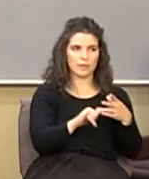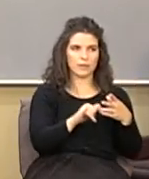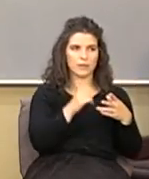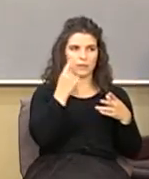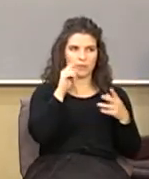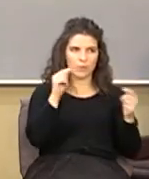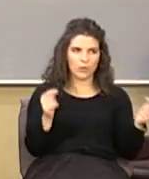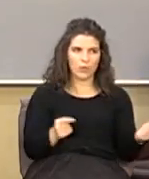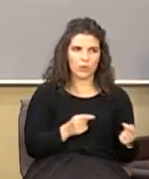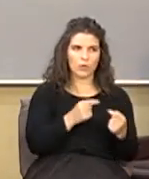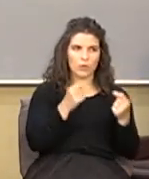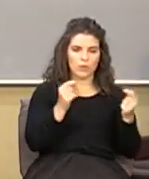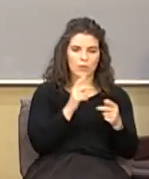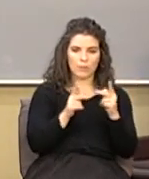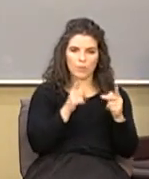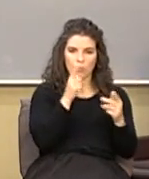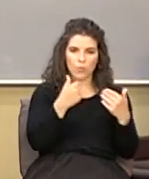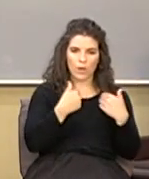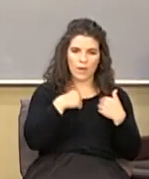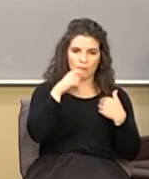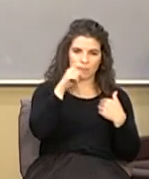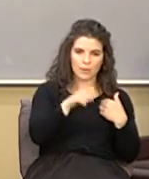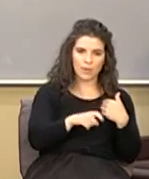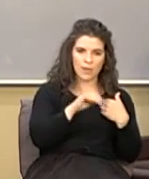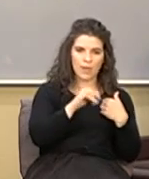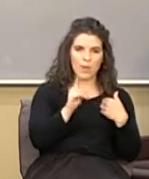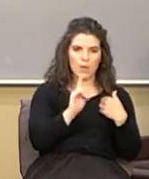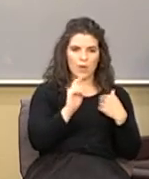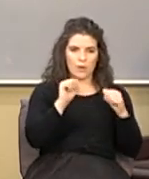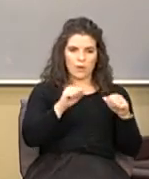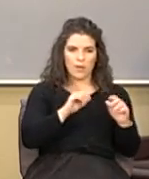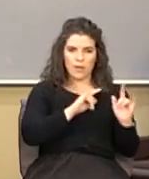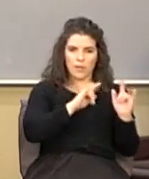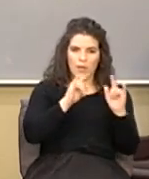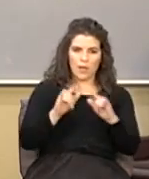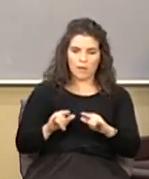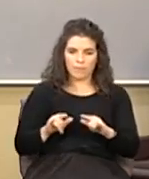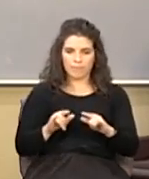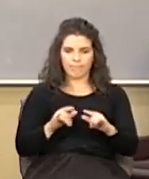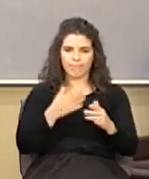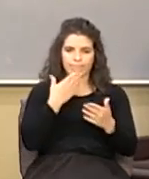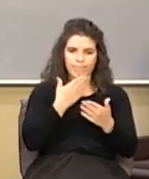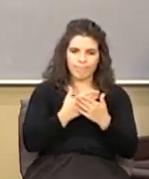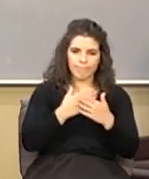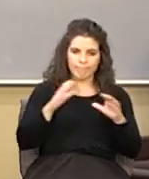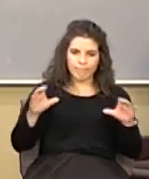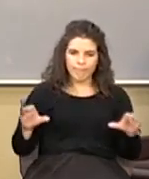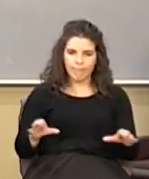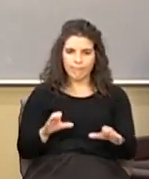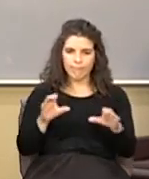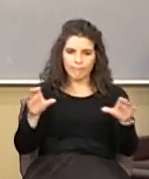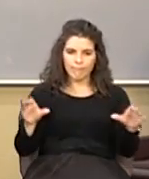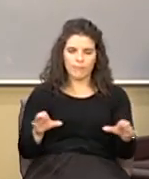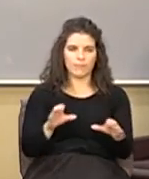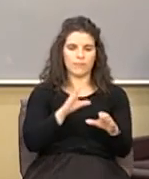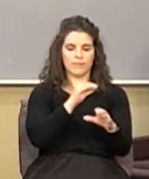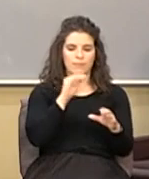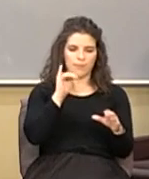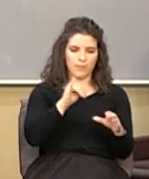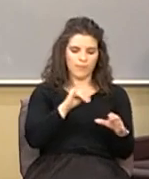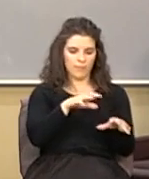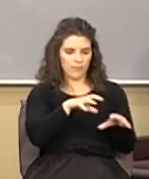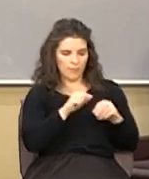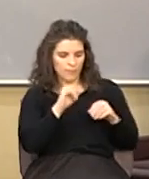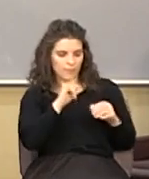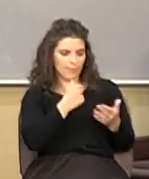and the people who have needs because that's where you can go love and do love and good works let God love and take